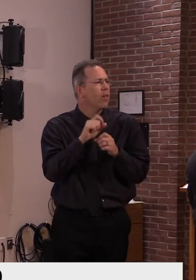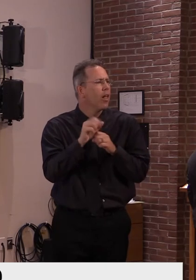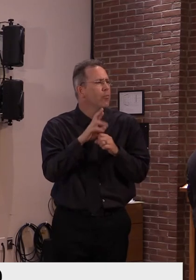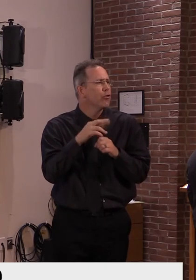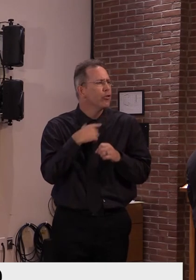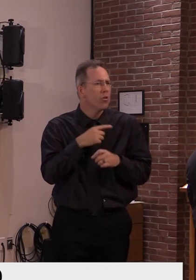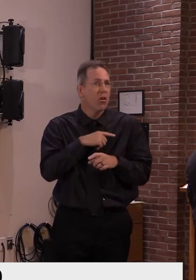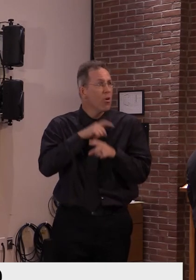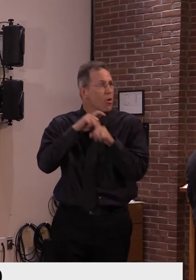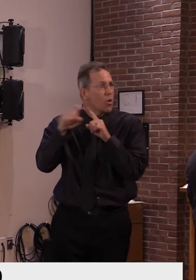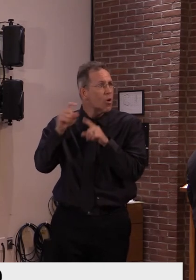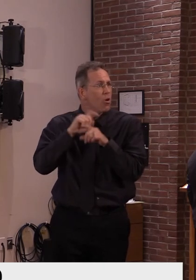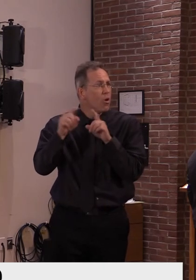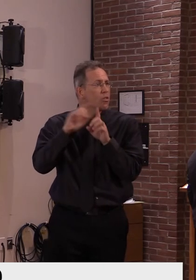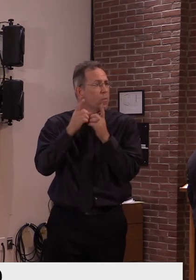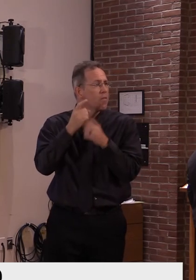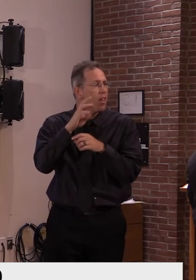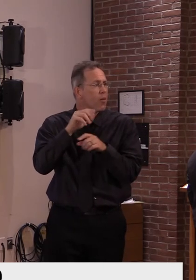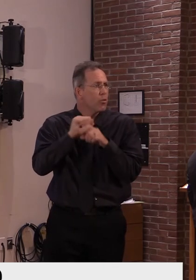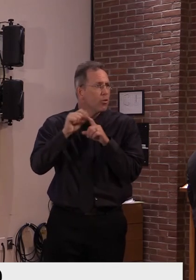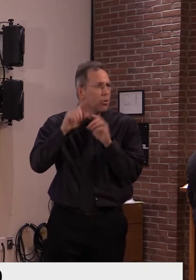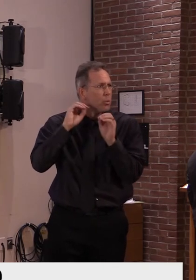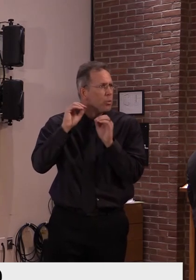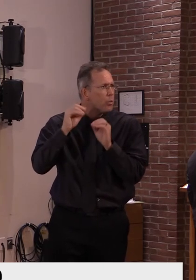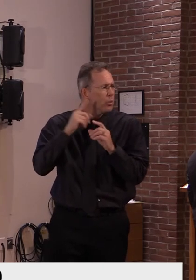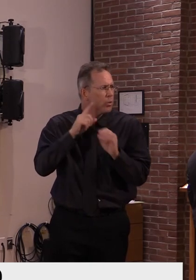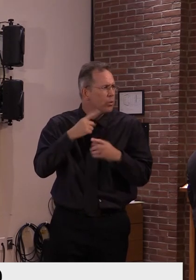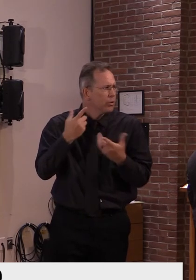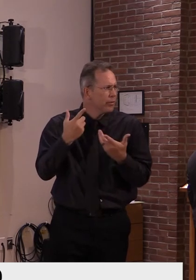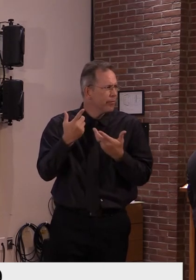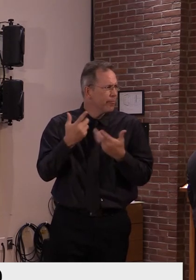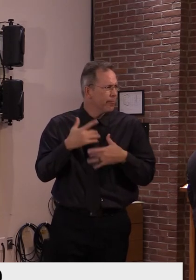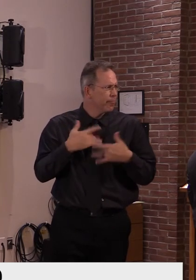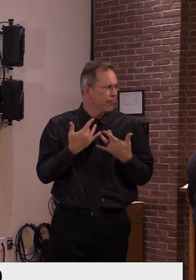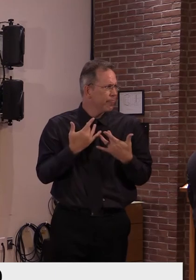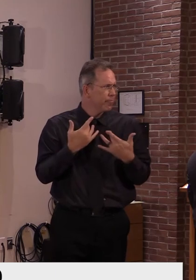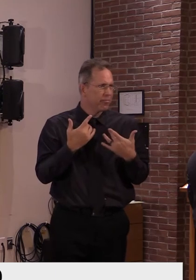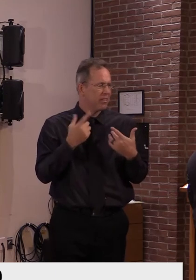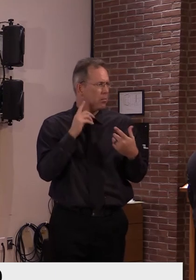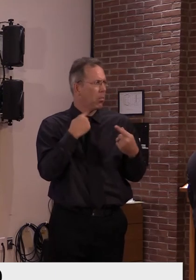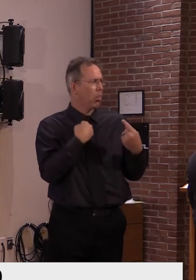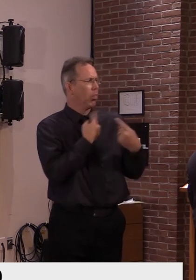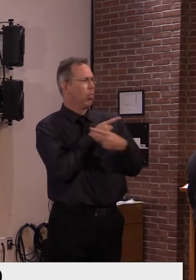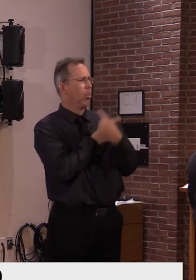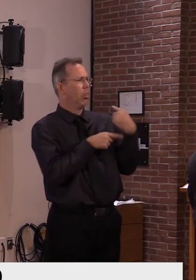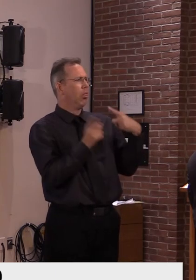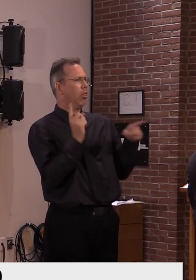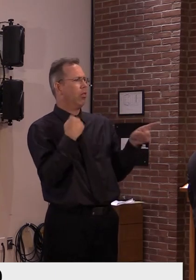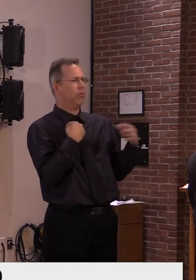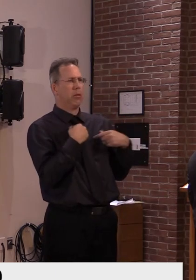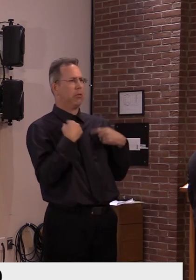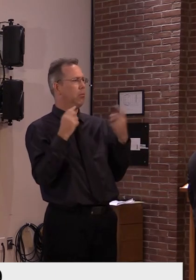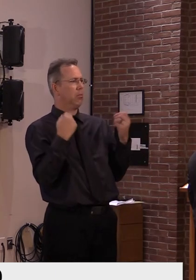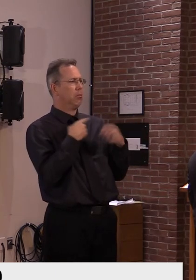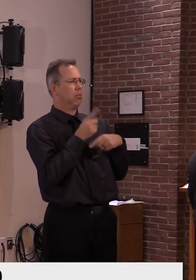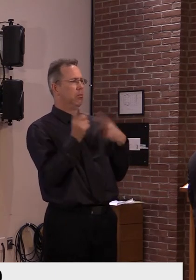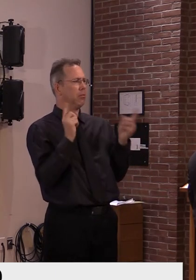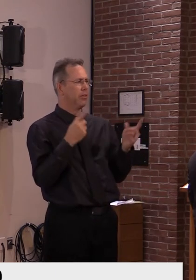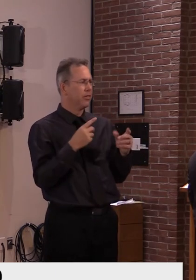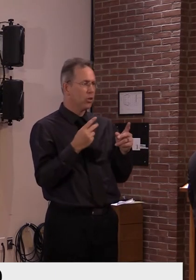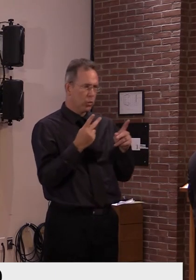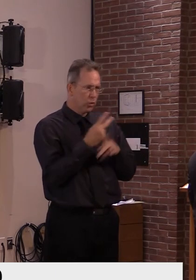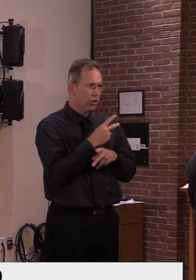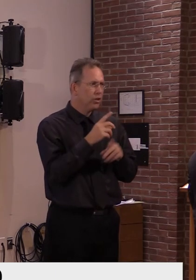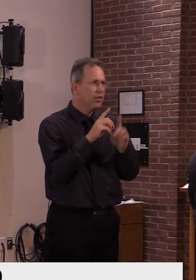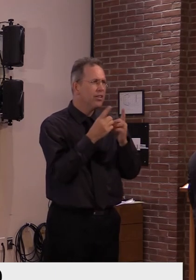can't give out any information because they don't have it. It's all in the hands of an outside vendor. Even top officials at the Department of Labor who I've asked